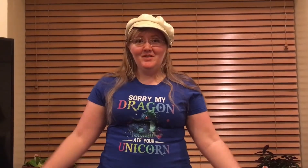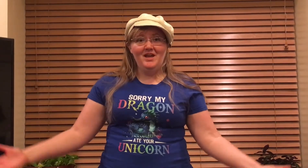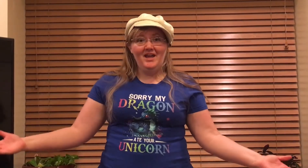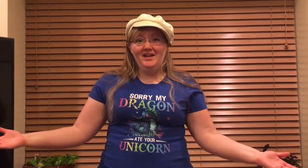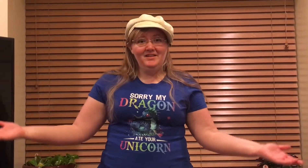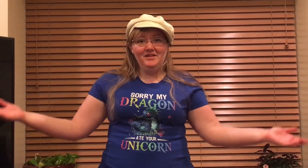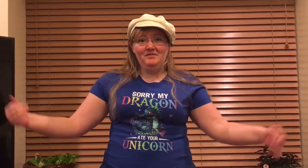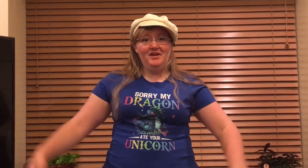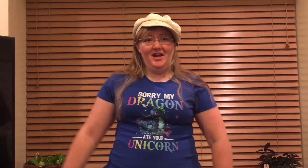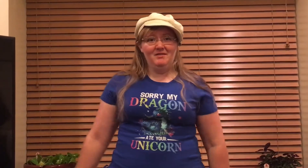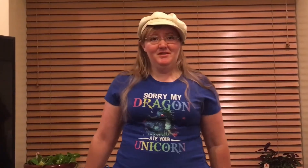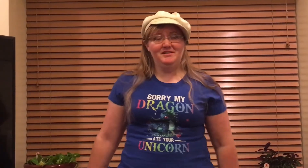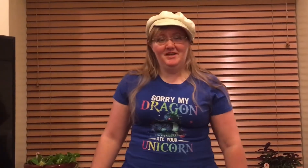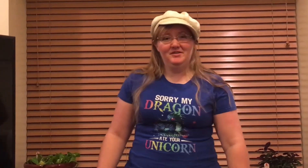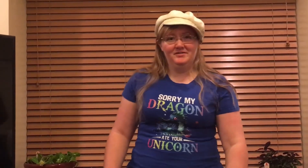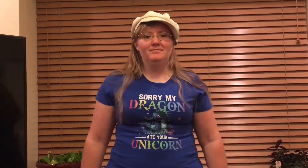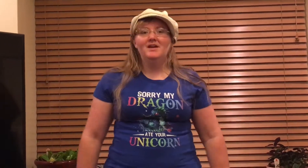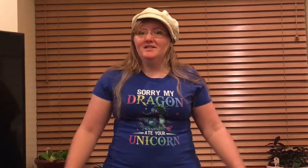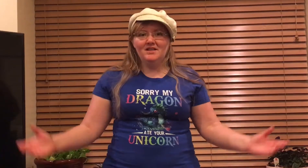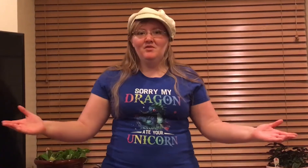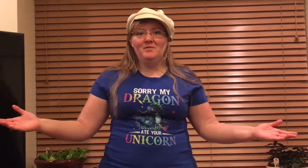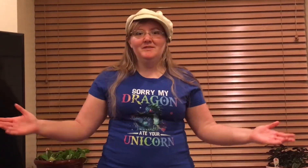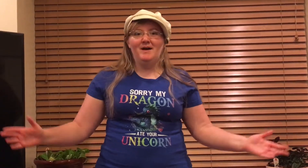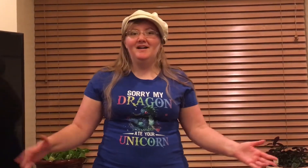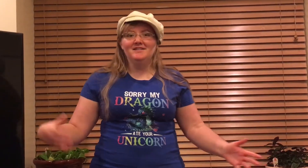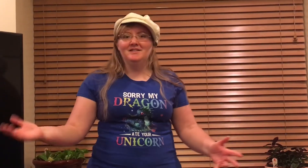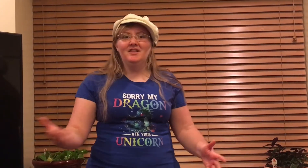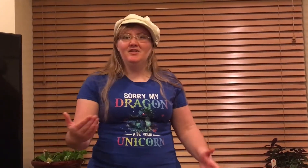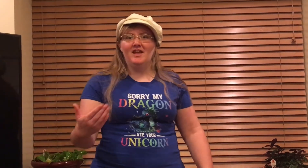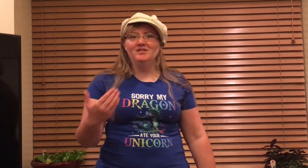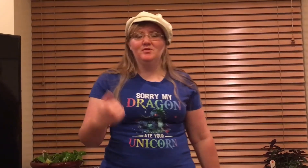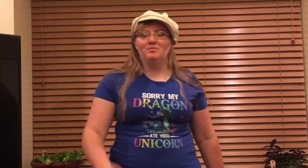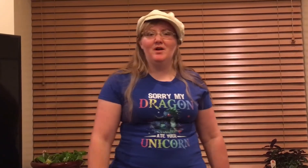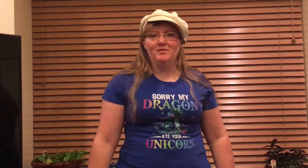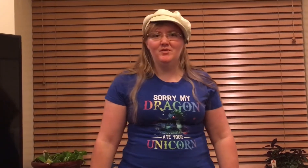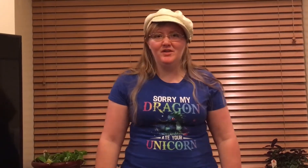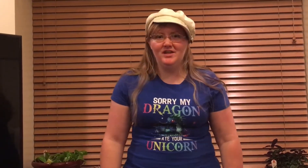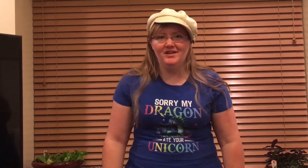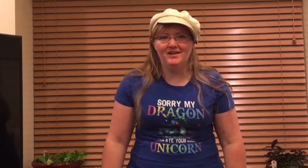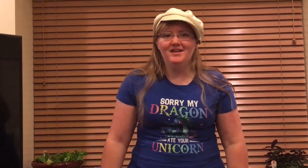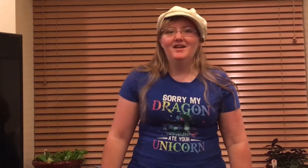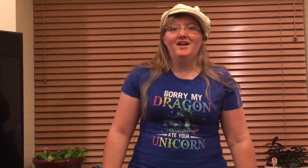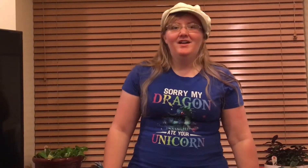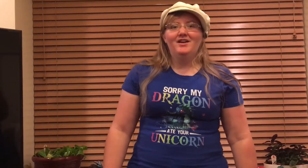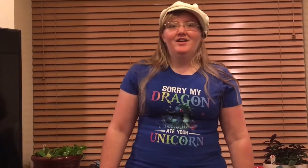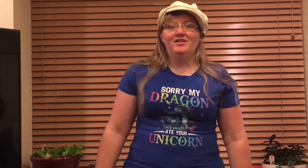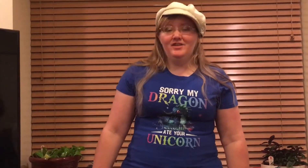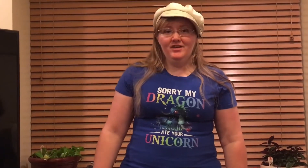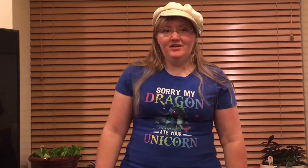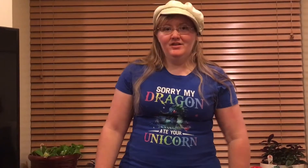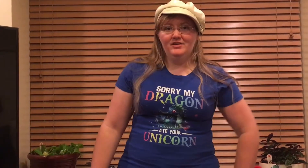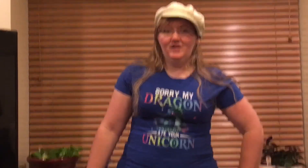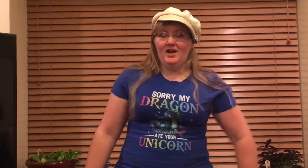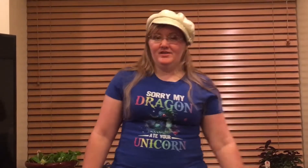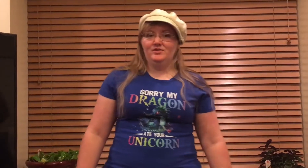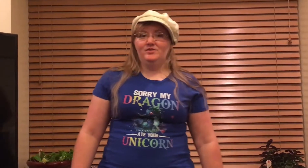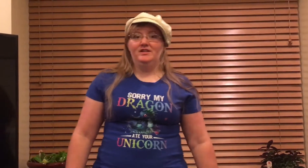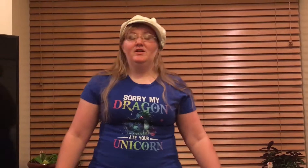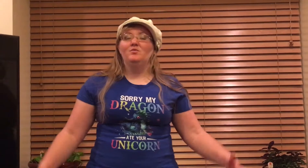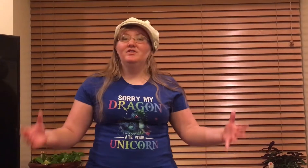And they lived very happily together. Several months passed, and another case was brought before the king. The king, as you see, was